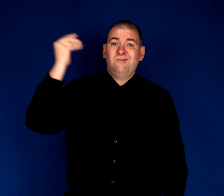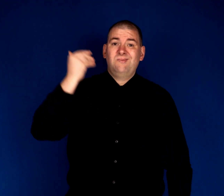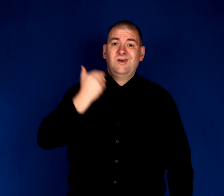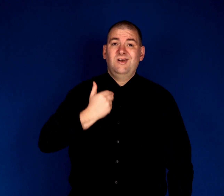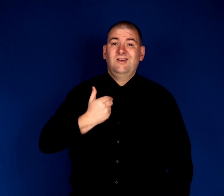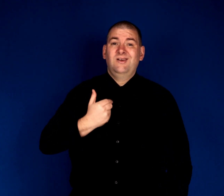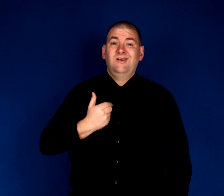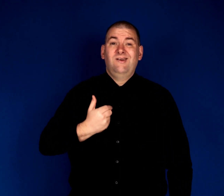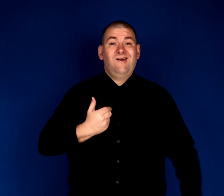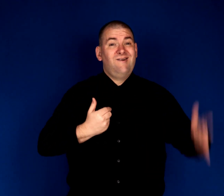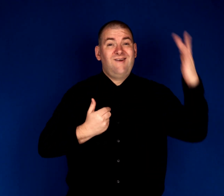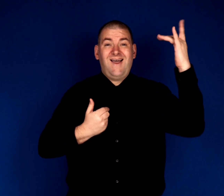me.